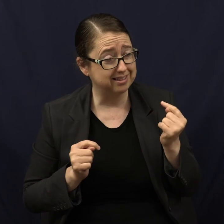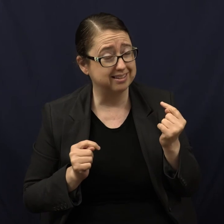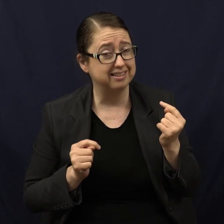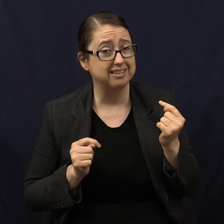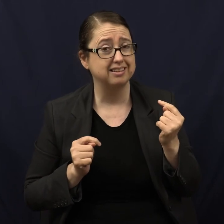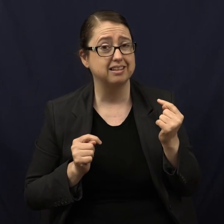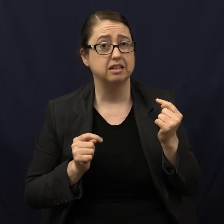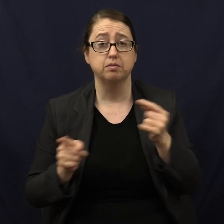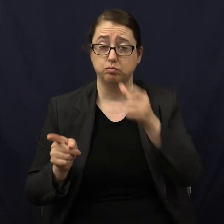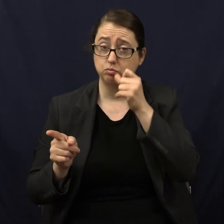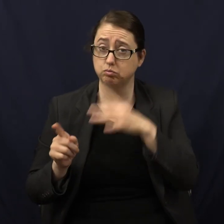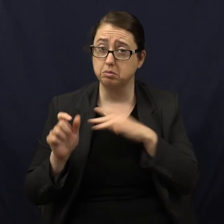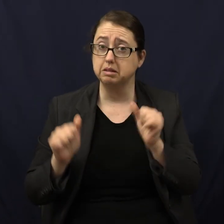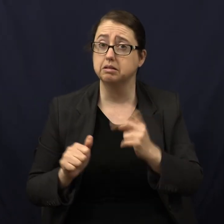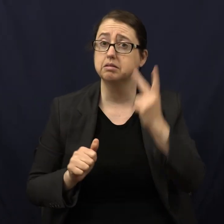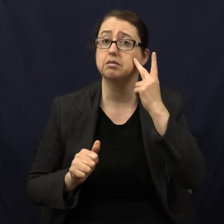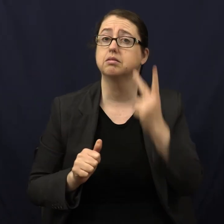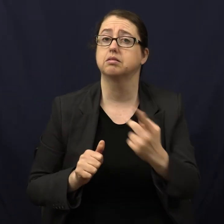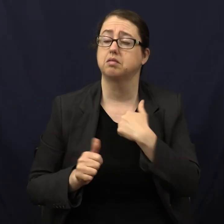So you could see.